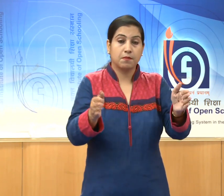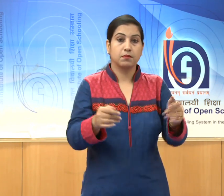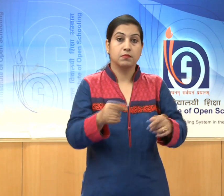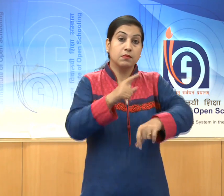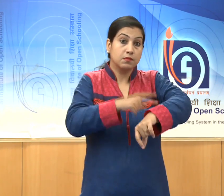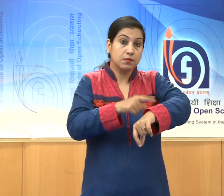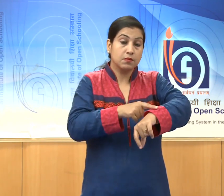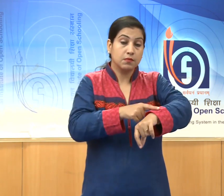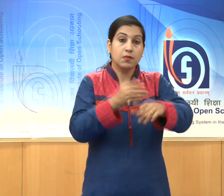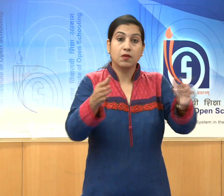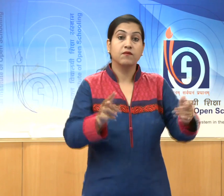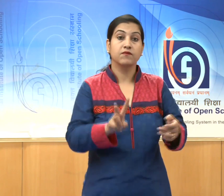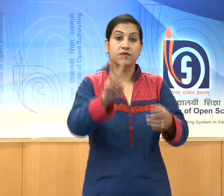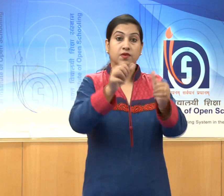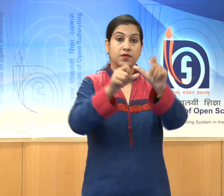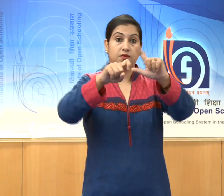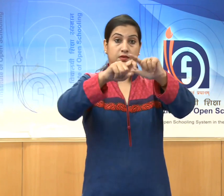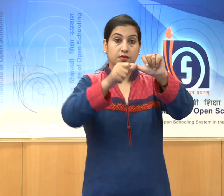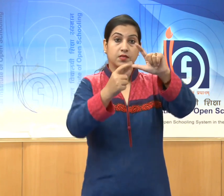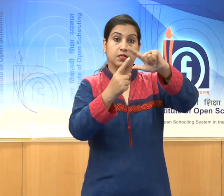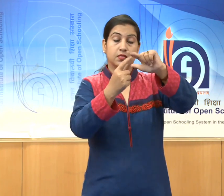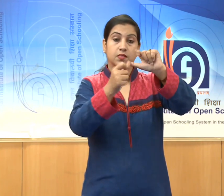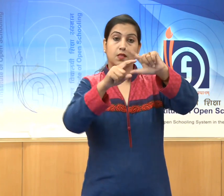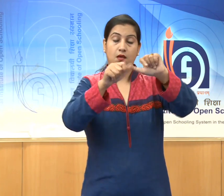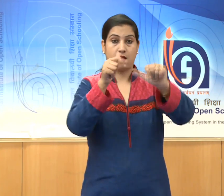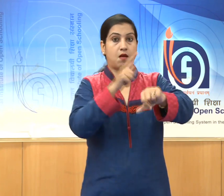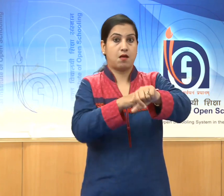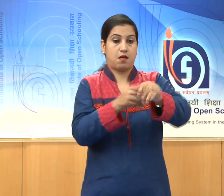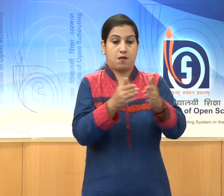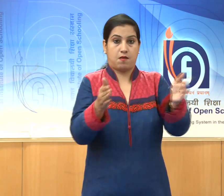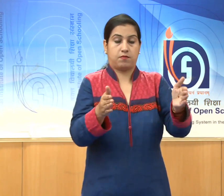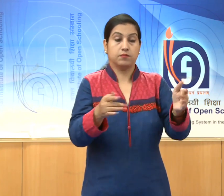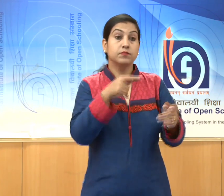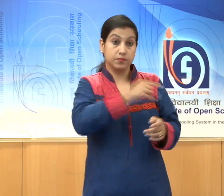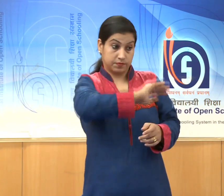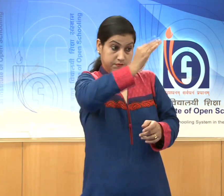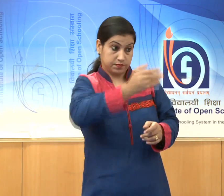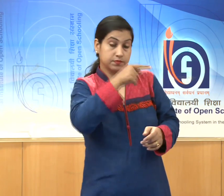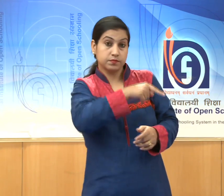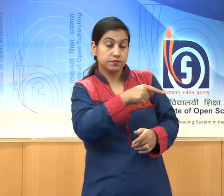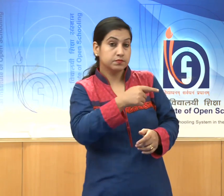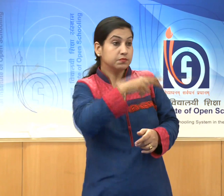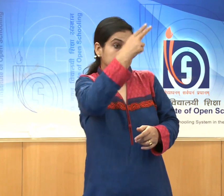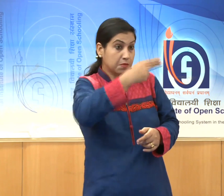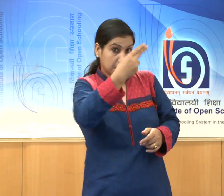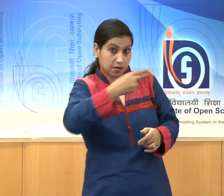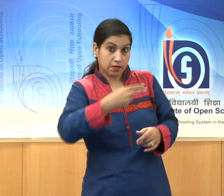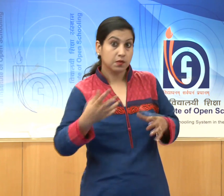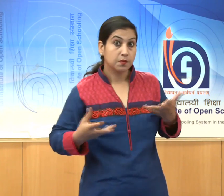Ajanta paintings occupy a